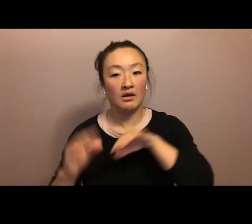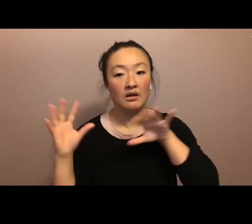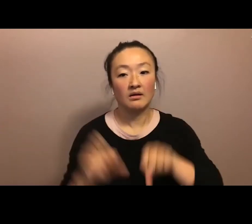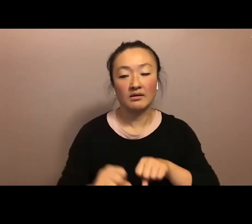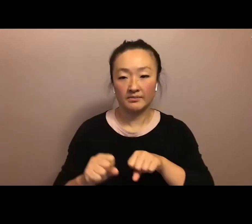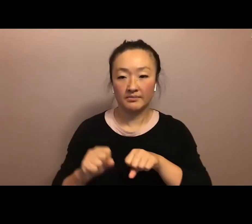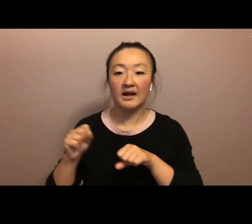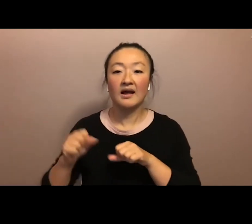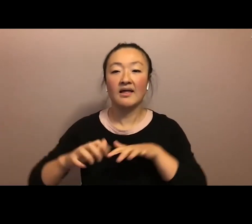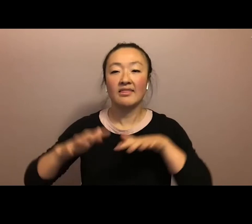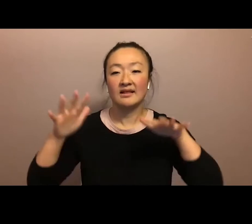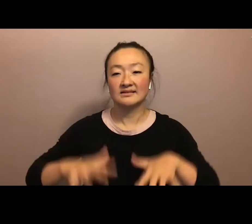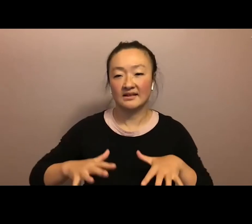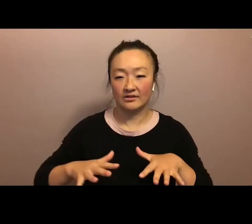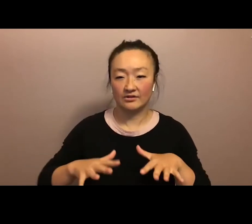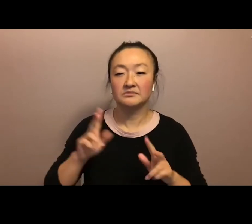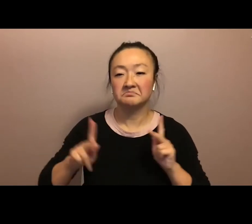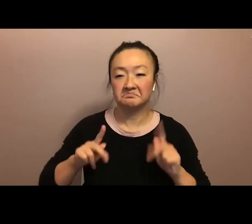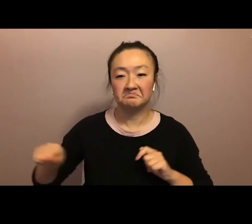by the settler state.